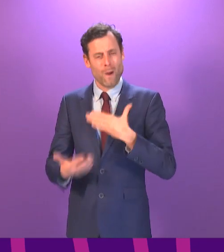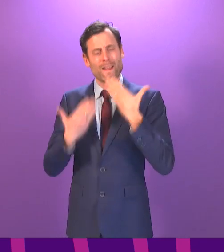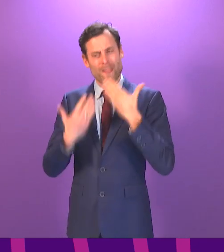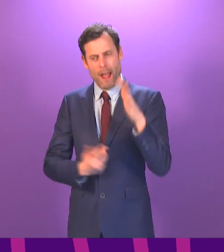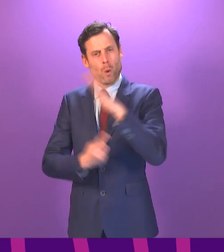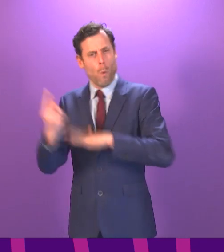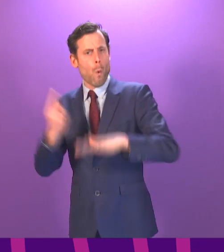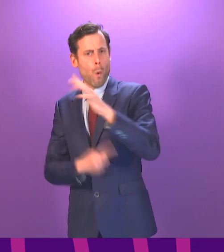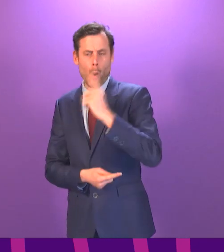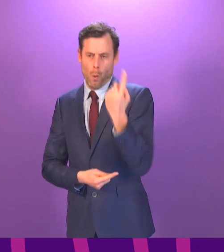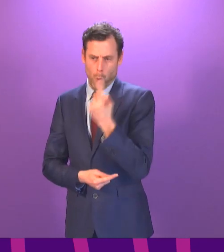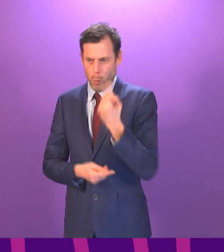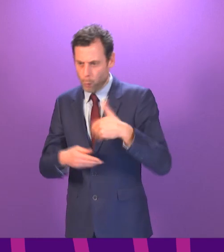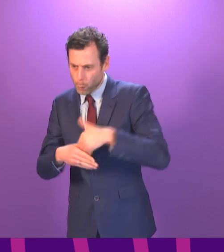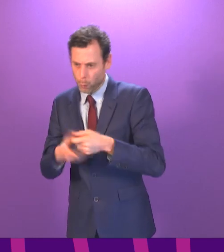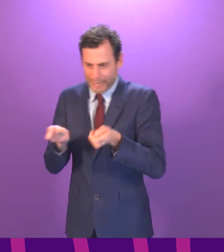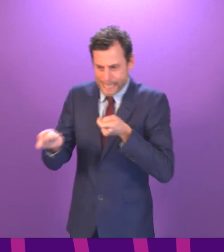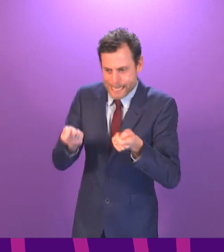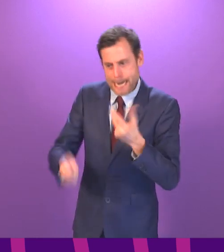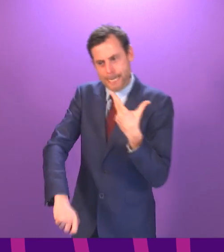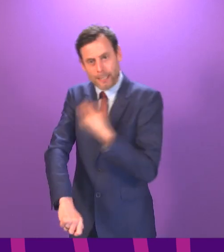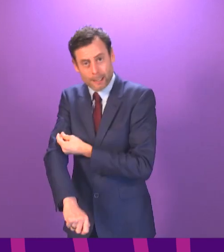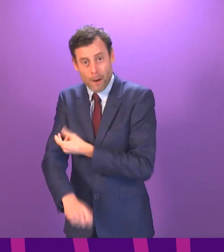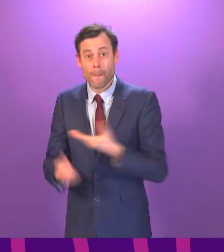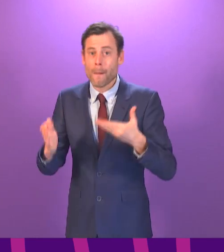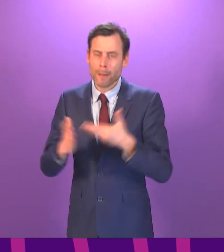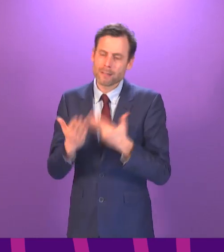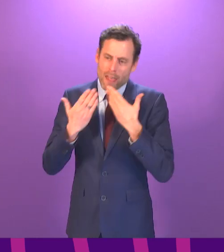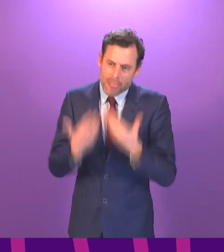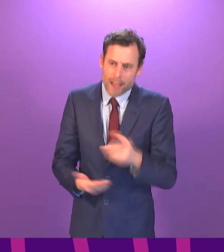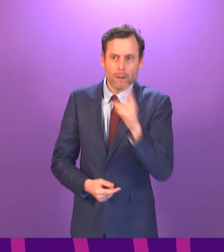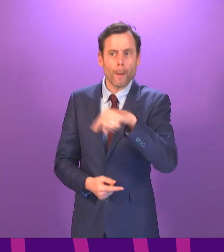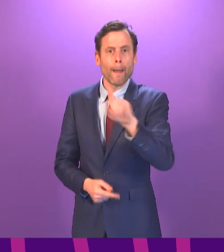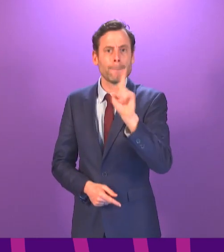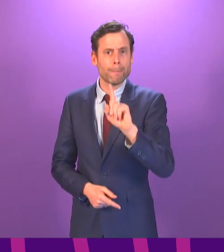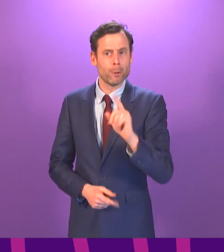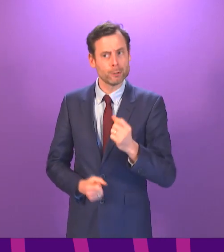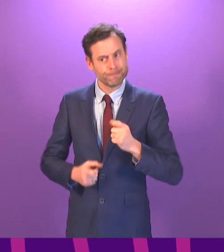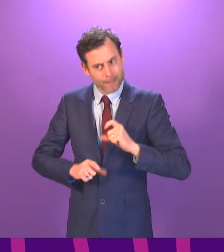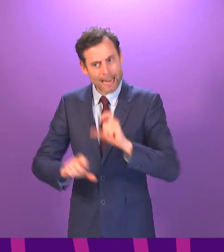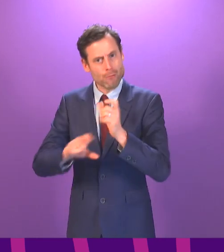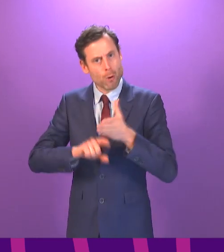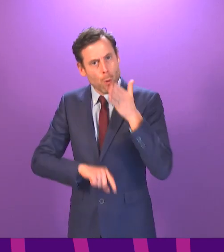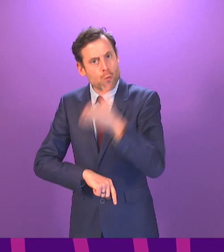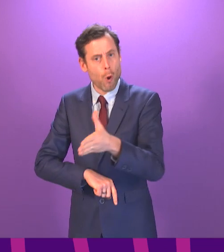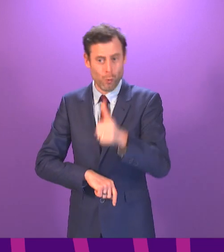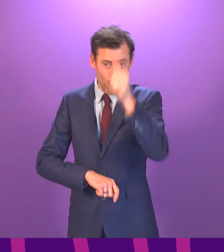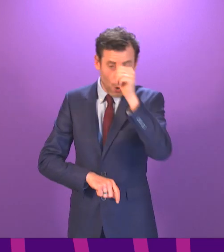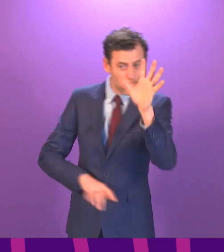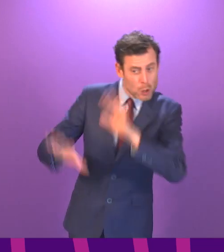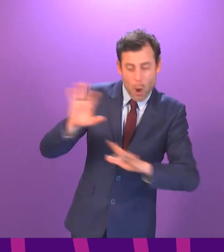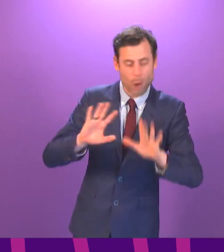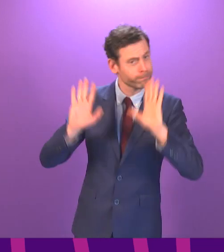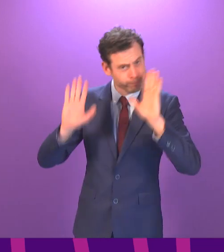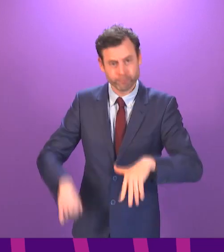programme across the country and of course those braving the elements to get the jag. We have now vaccinated with the first dose 99